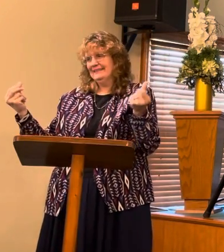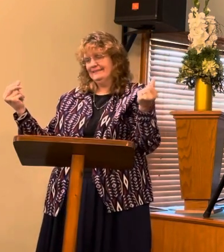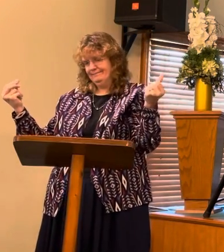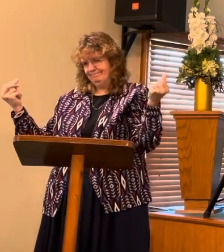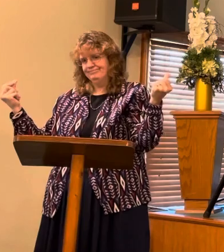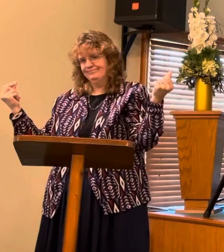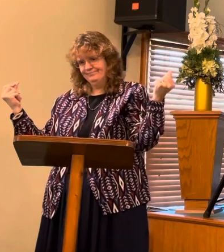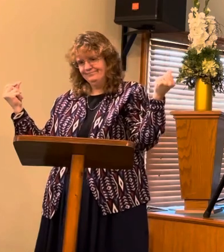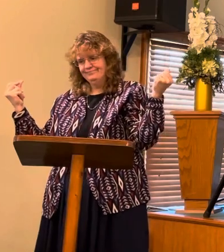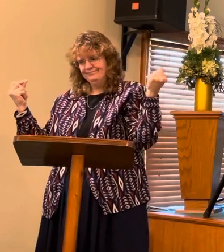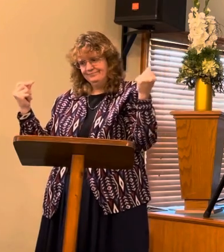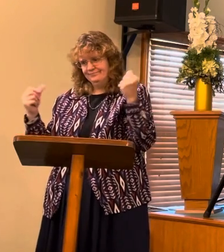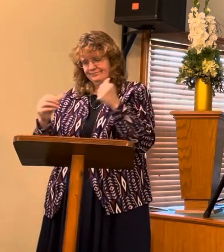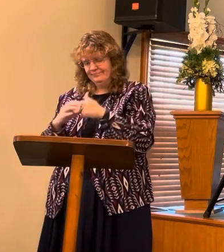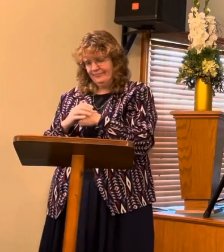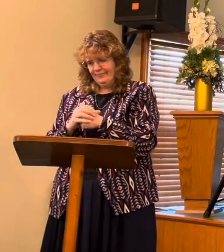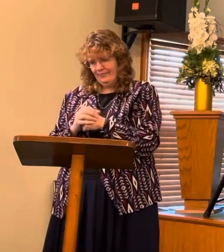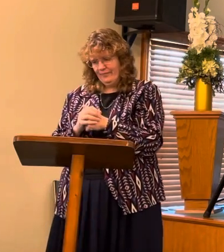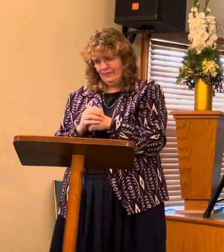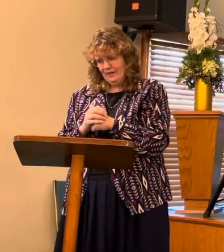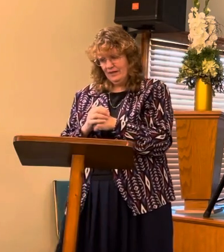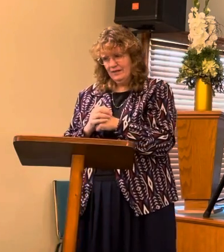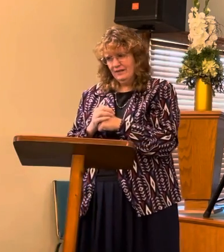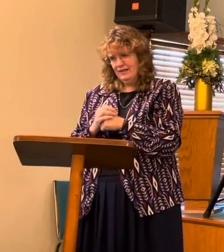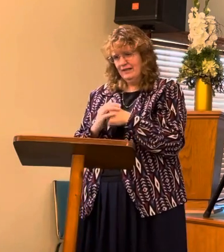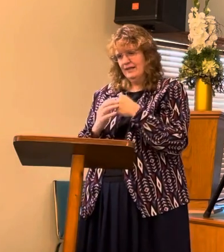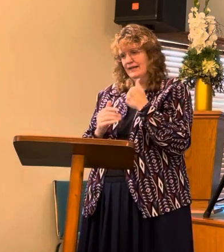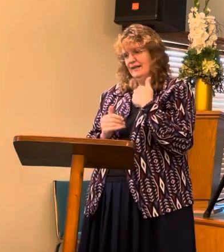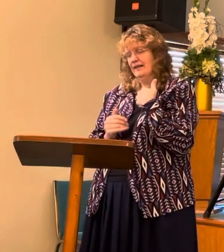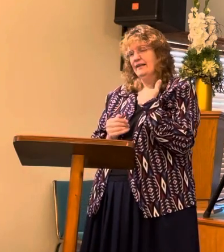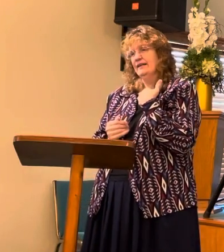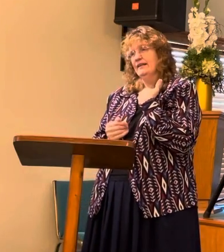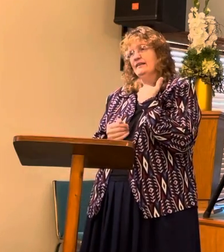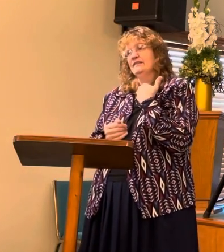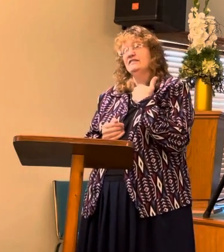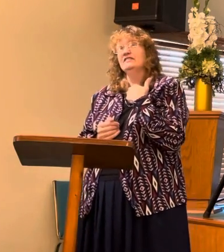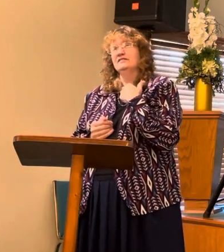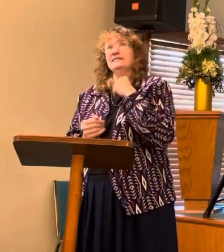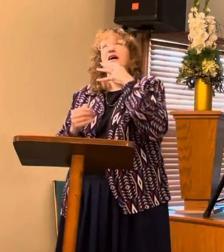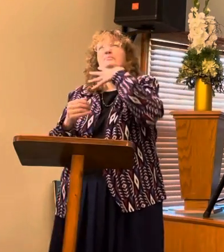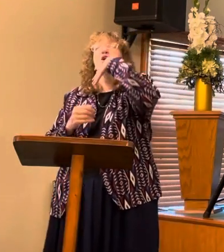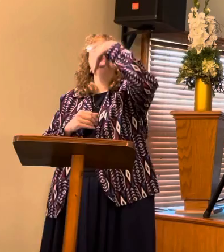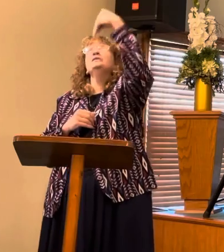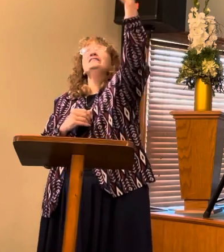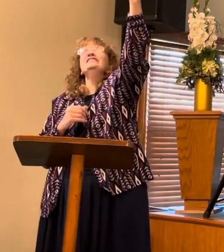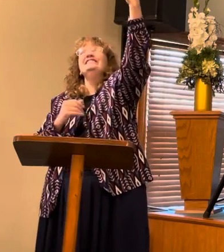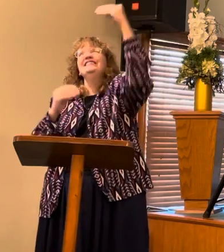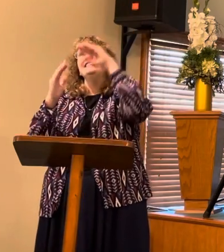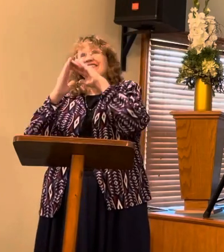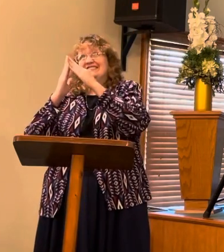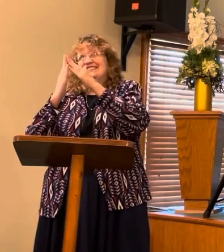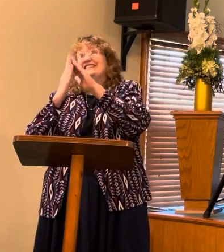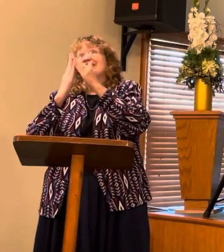but I am going to a city